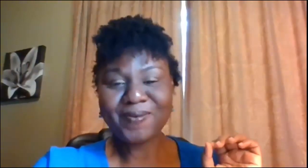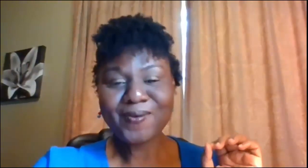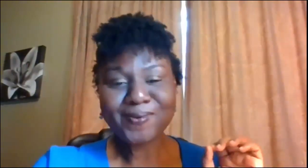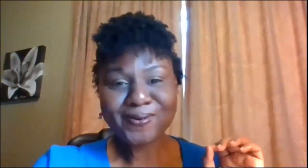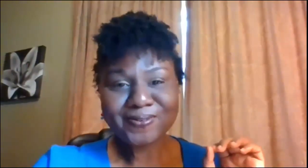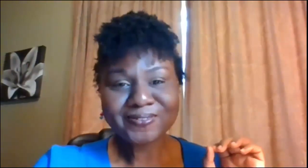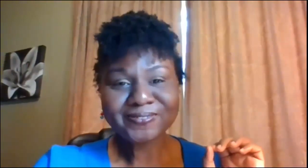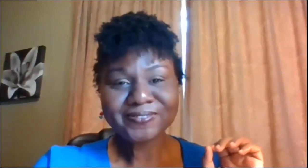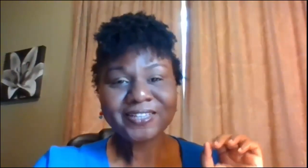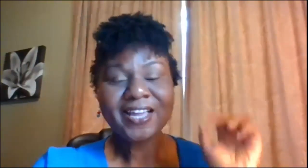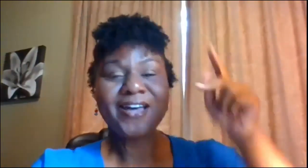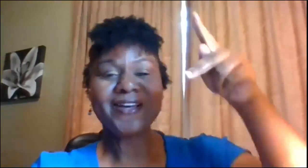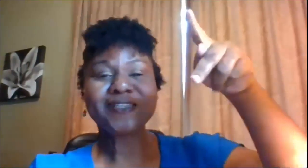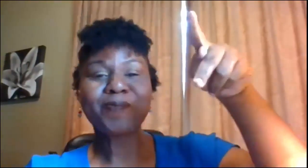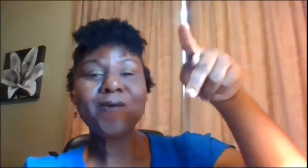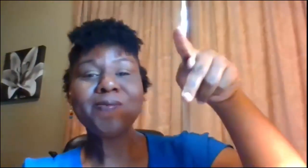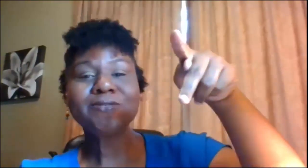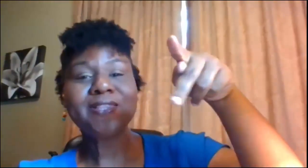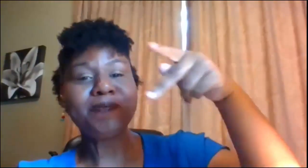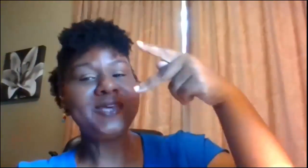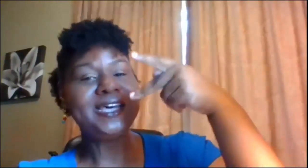orange purple okay so purple is with the T